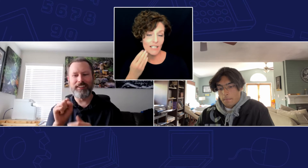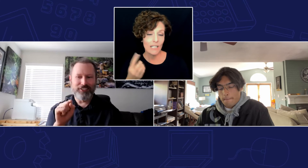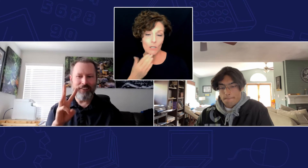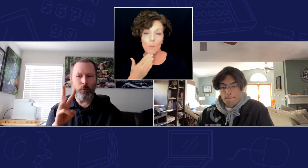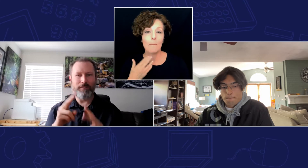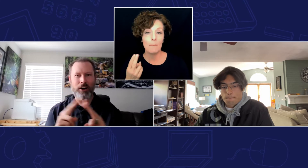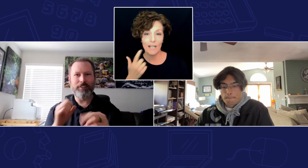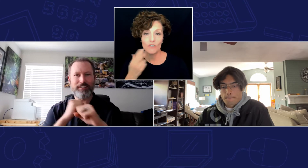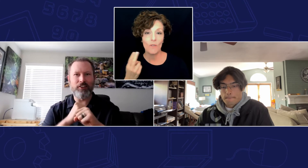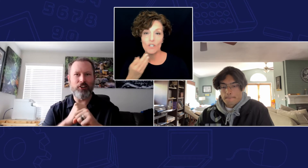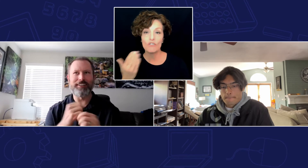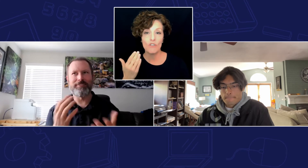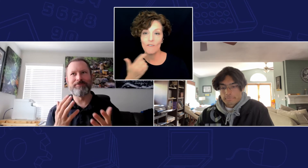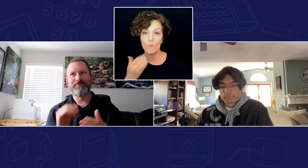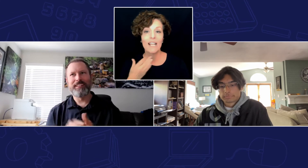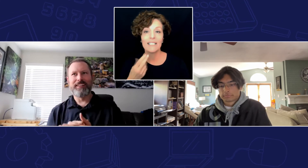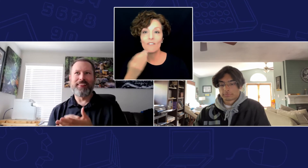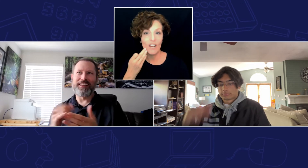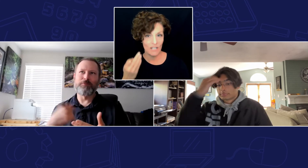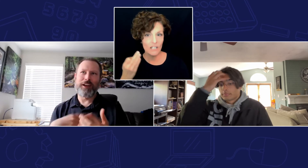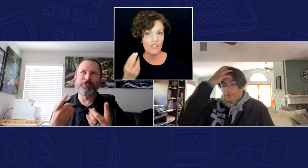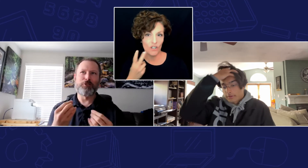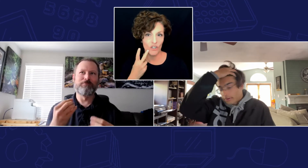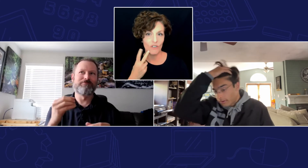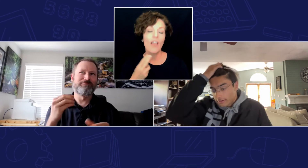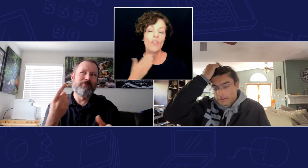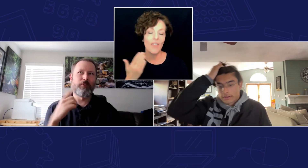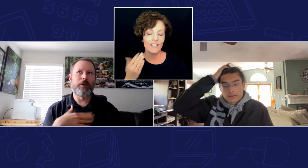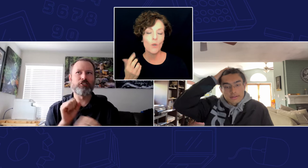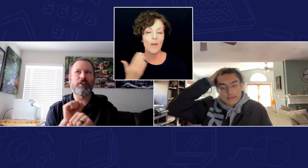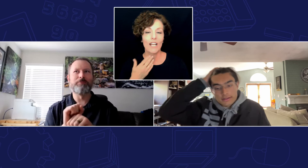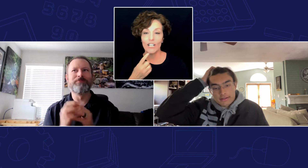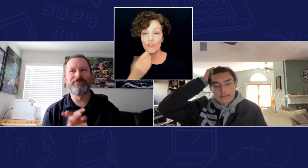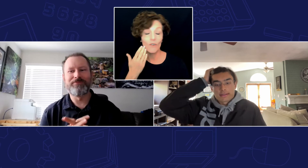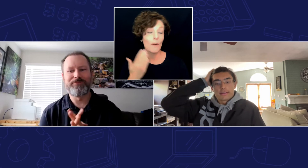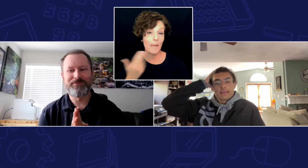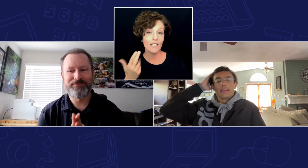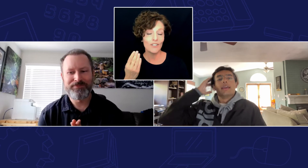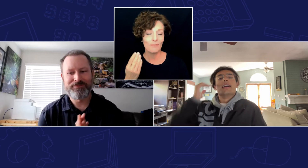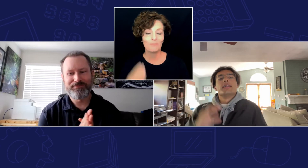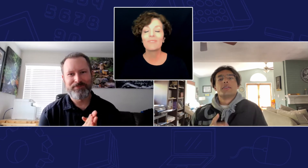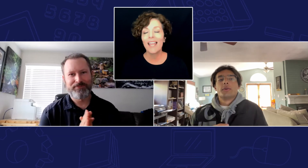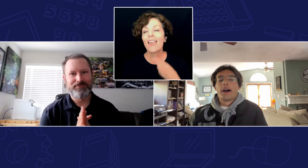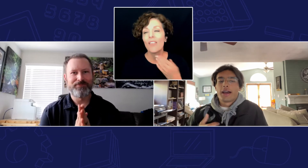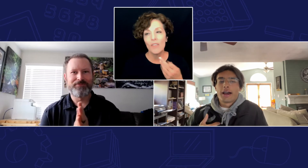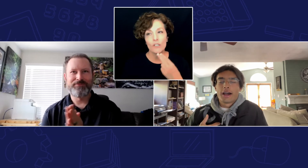to make sure the software is very secure that's what I do for my job yeah that's cool I I